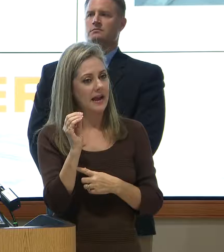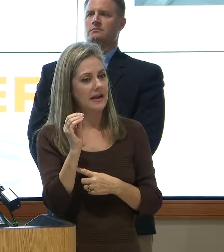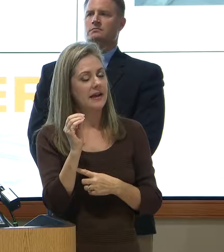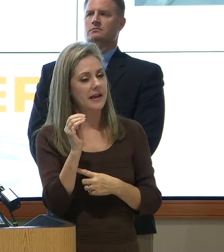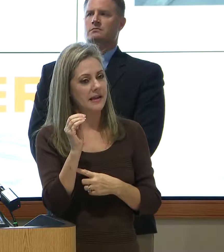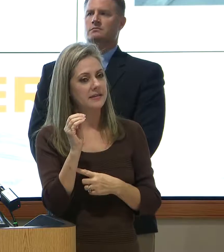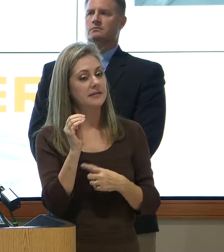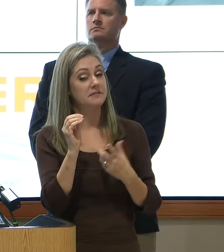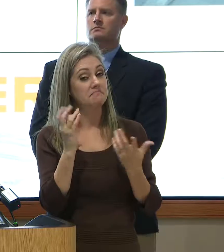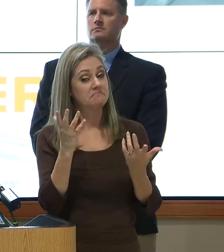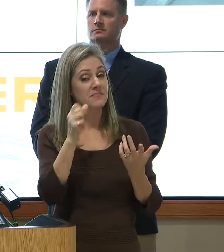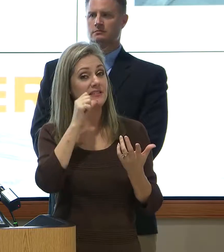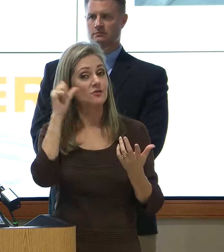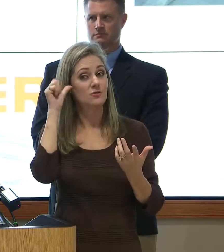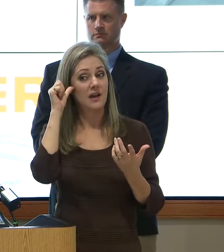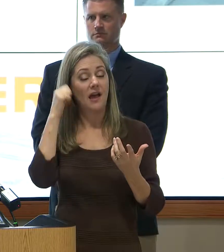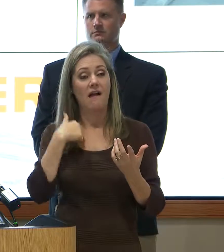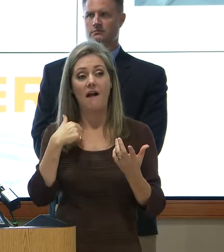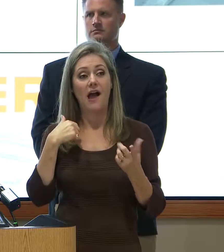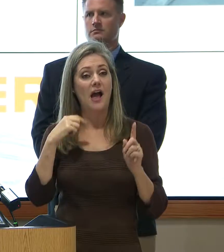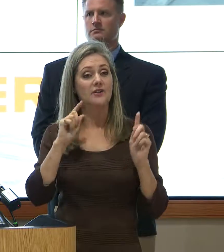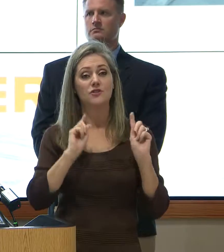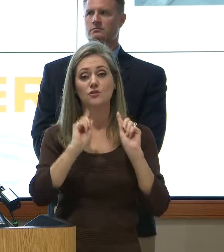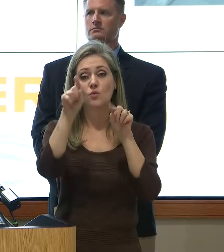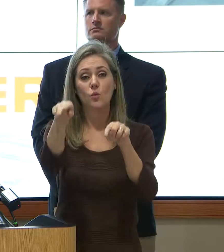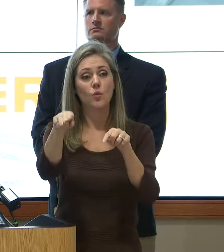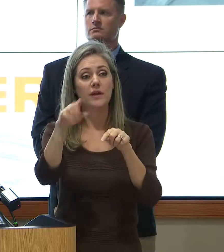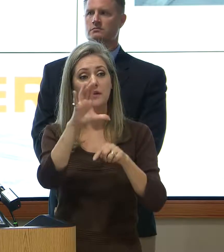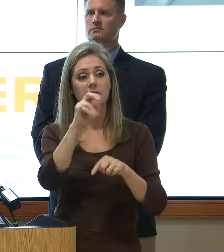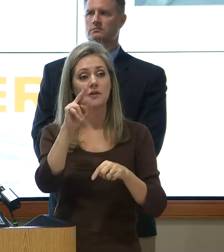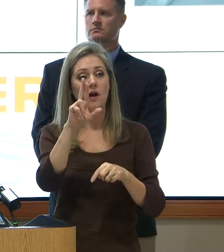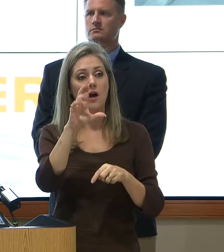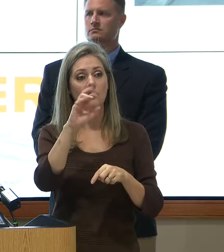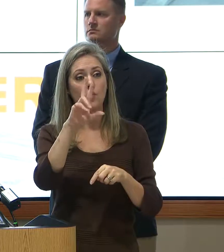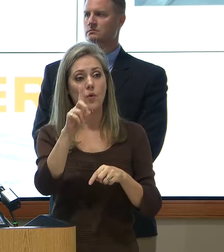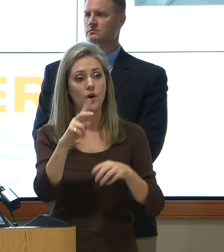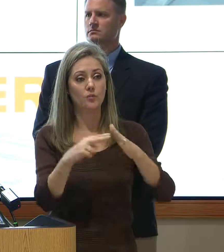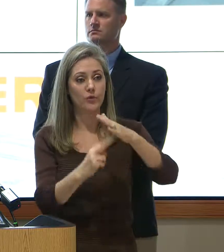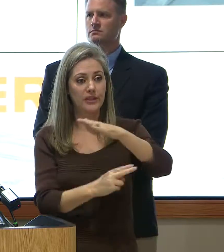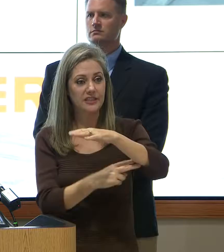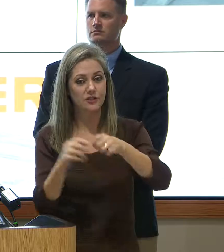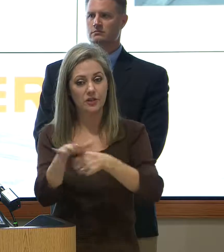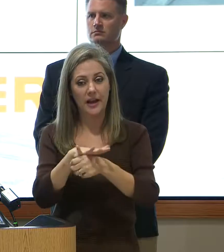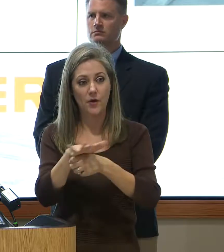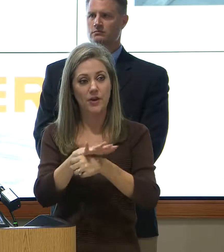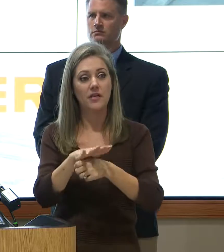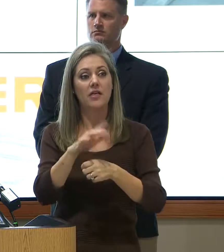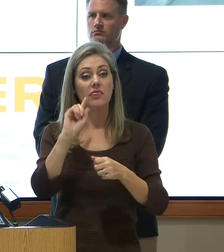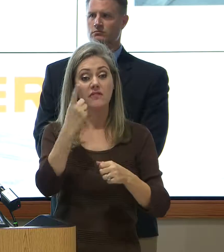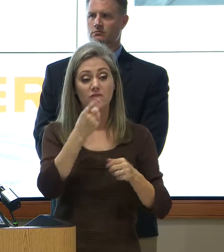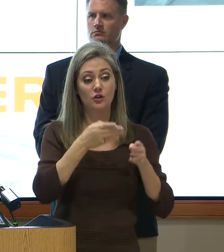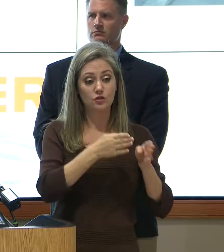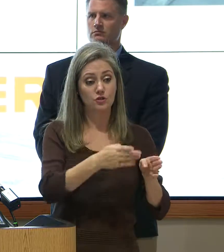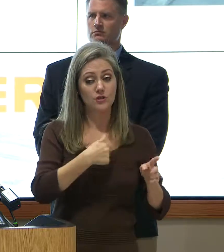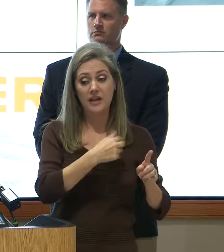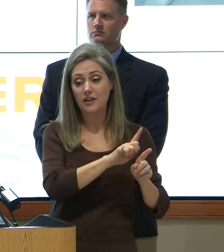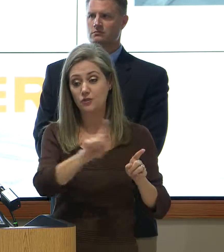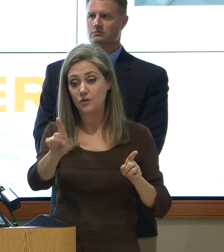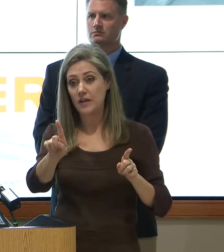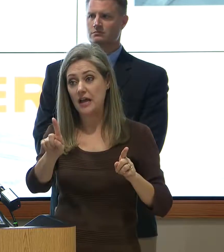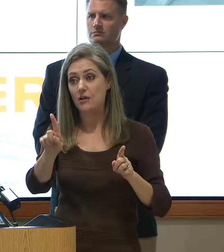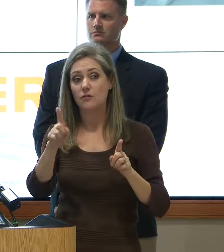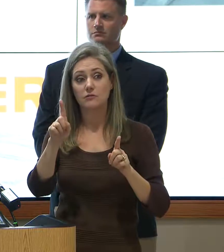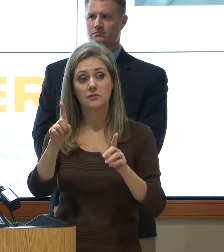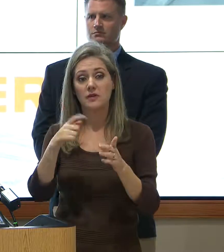And, you know, yesterday I just went into a subdivision. was Concord Bridge. And the first street I turned down, I got out, I walked up to the door, and I